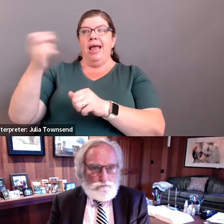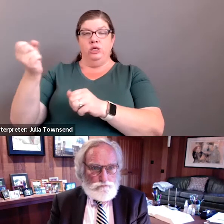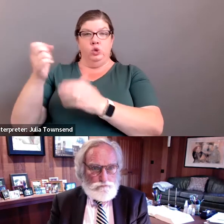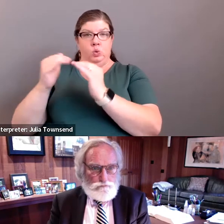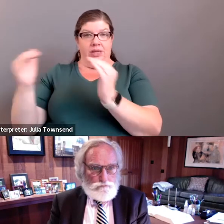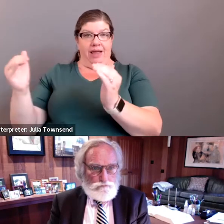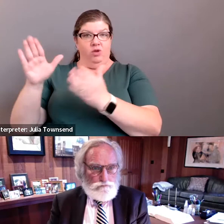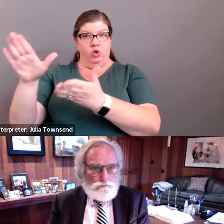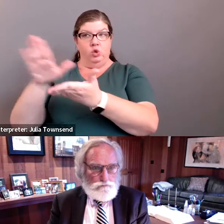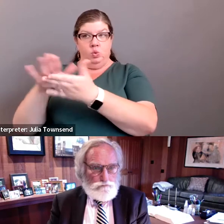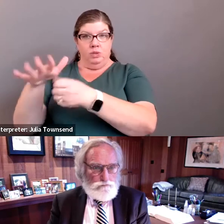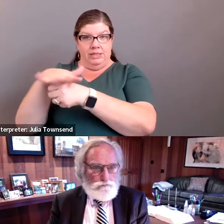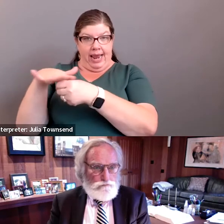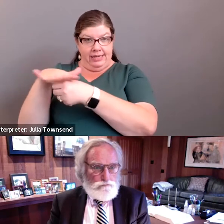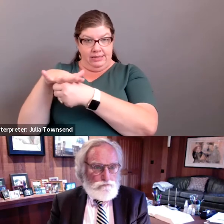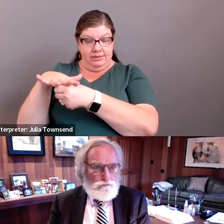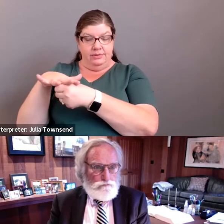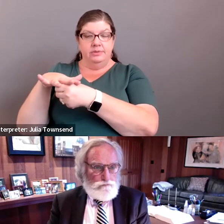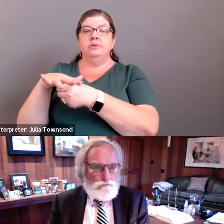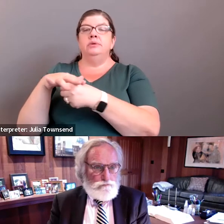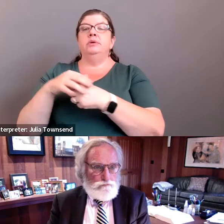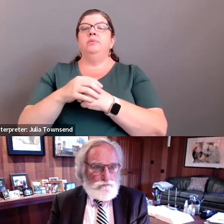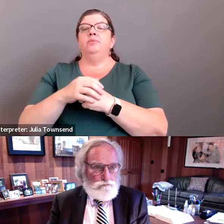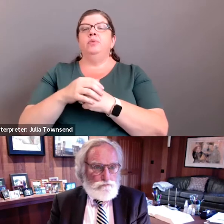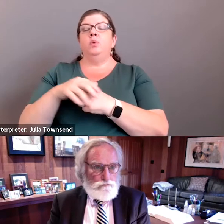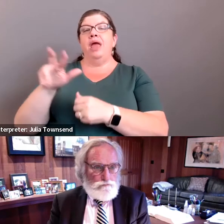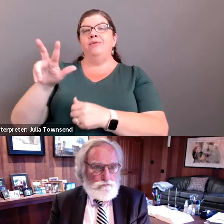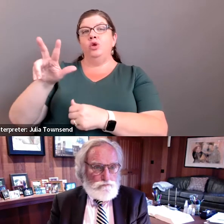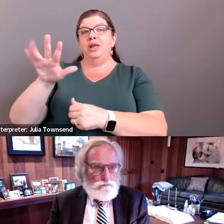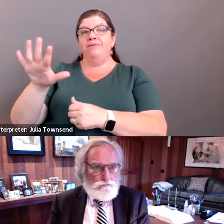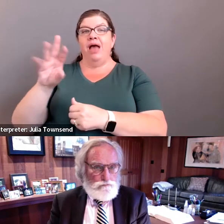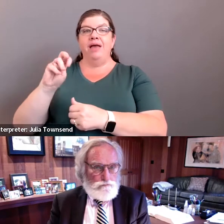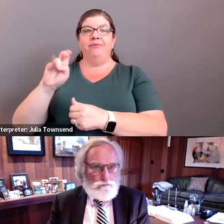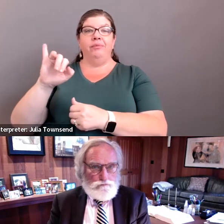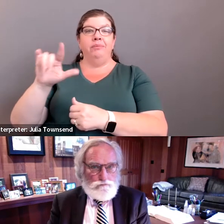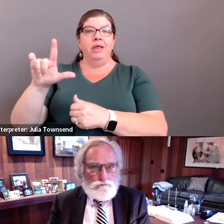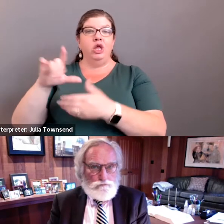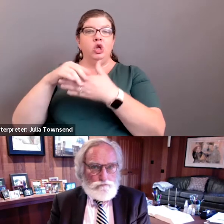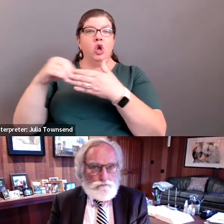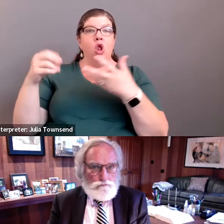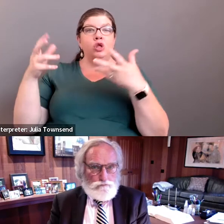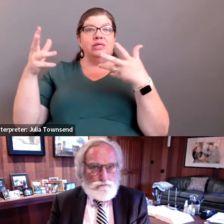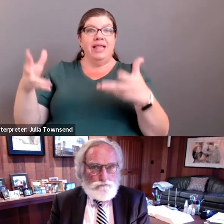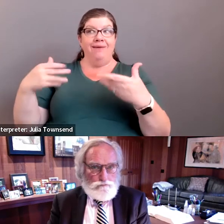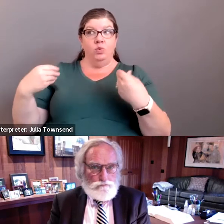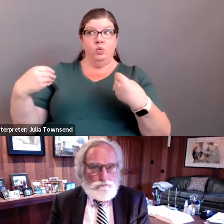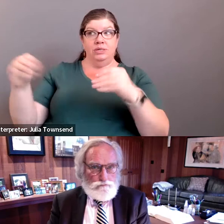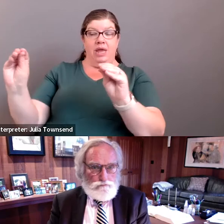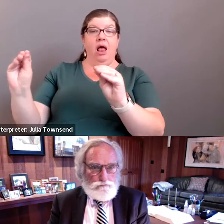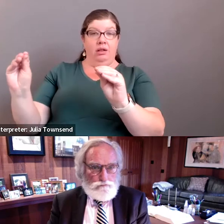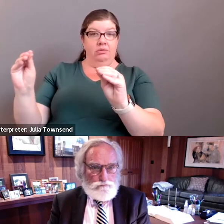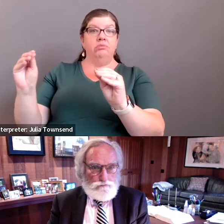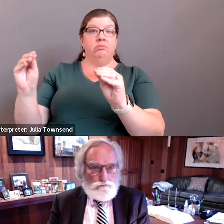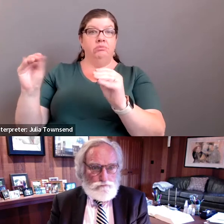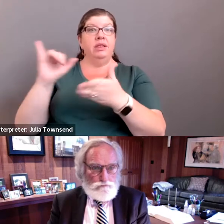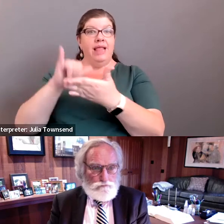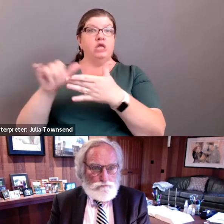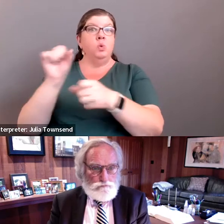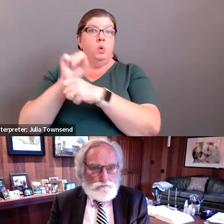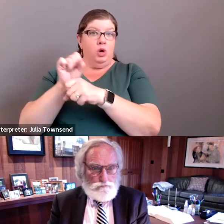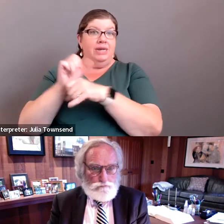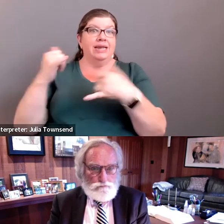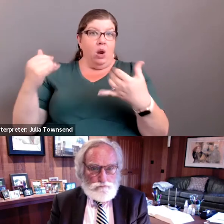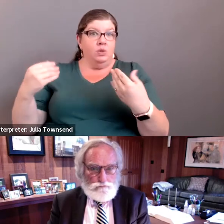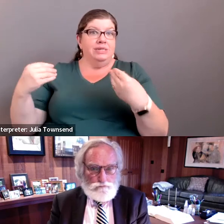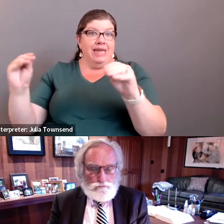school sites, we have $35 million left to sell. And that's what we're working on